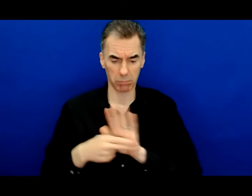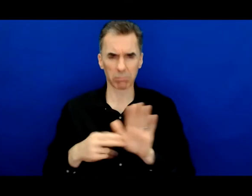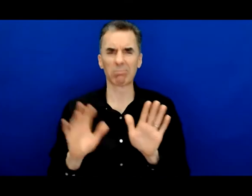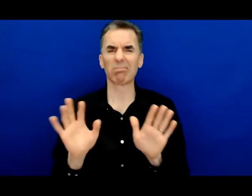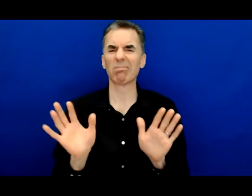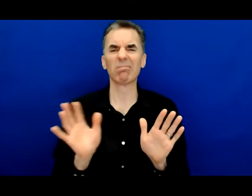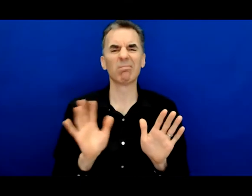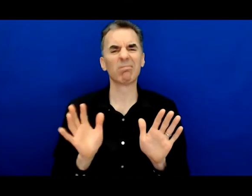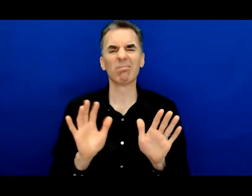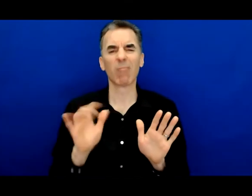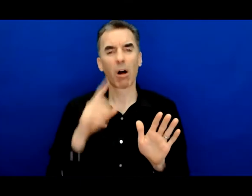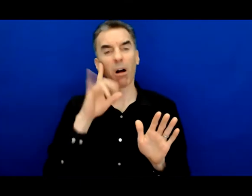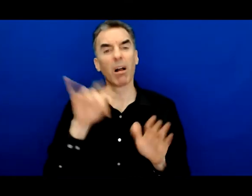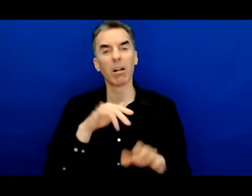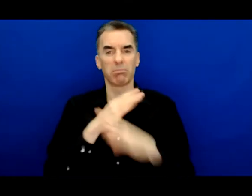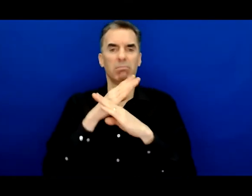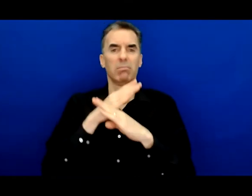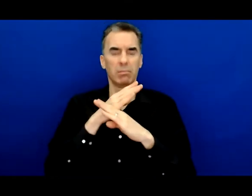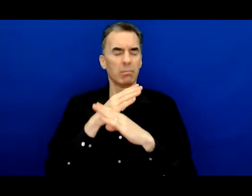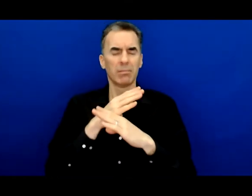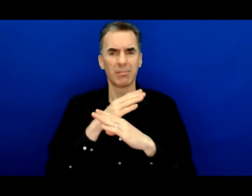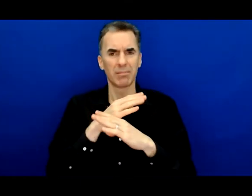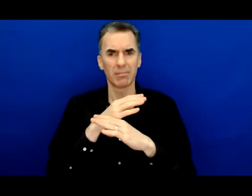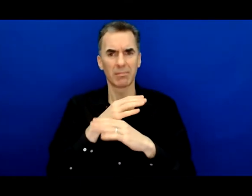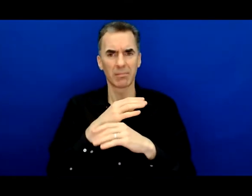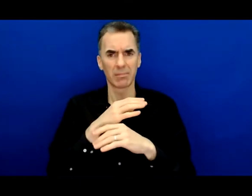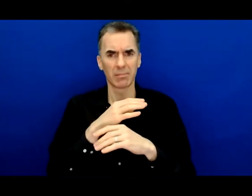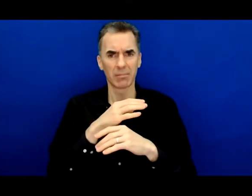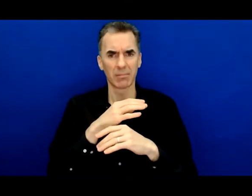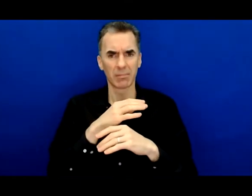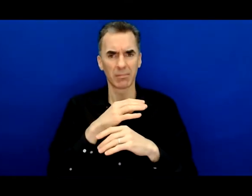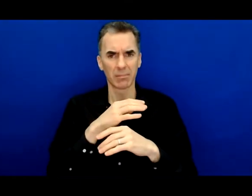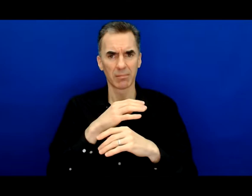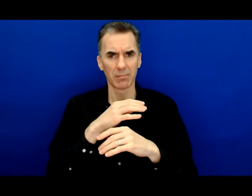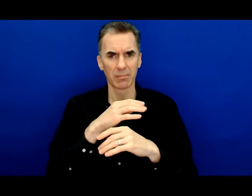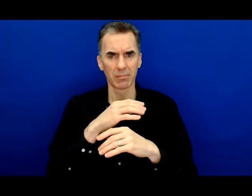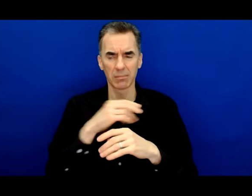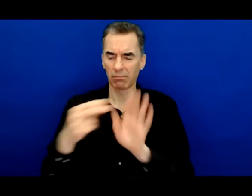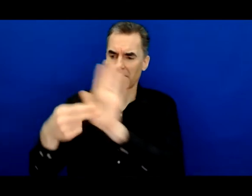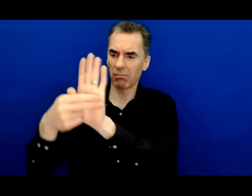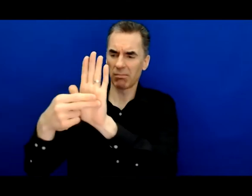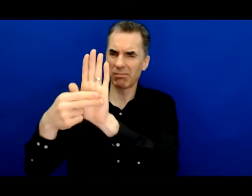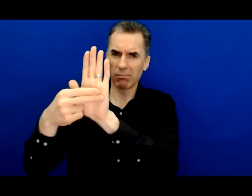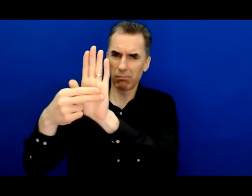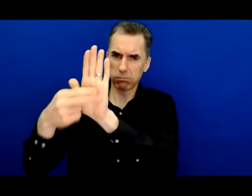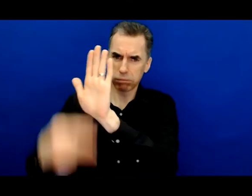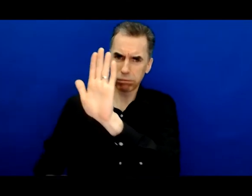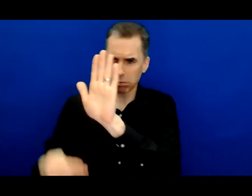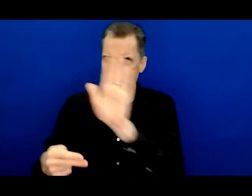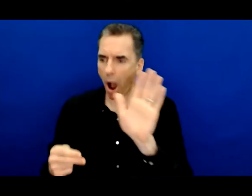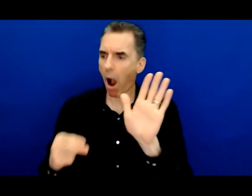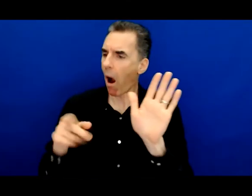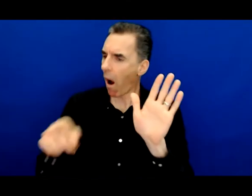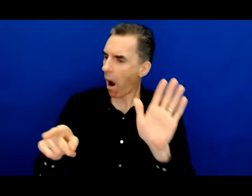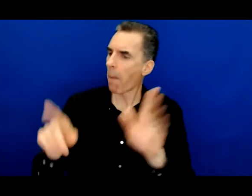gets in the way of helping people to recognize your humanity and the humanity of people you might be advocating for and on an